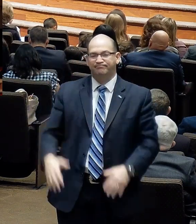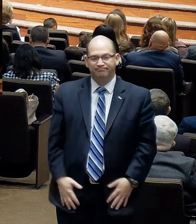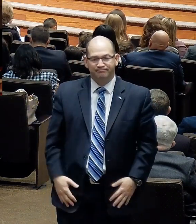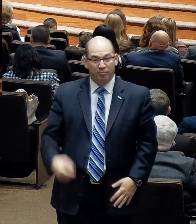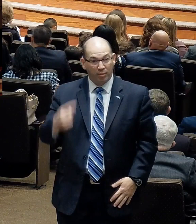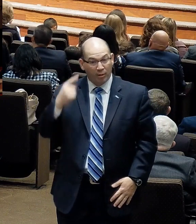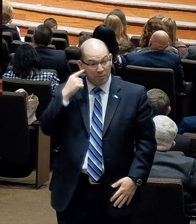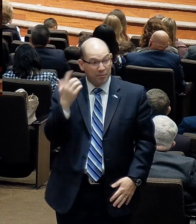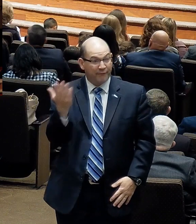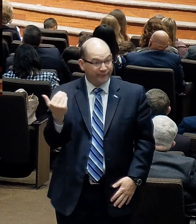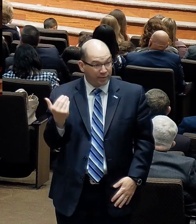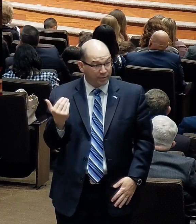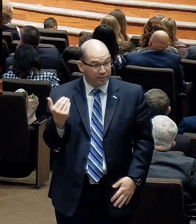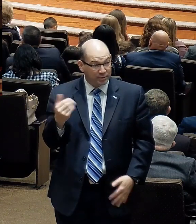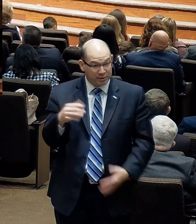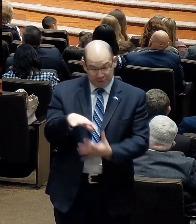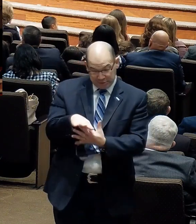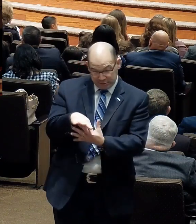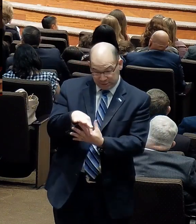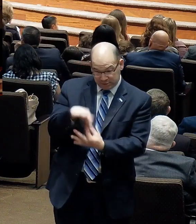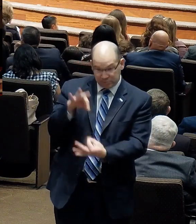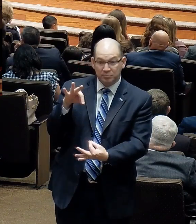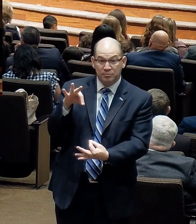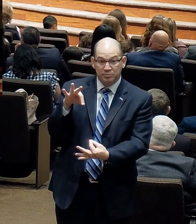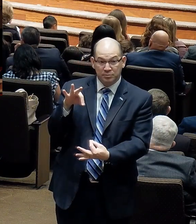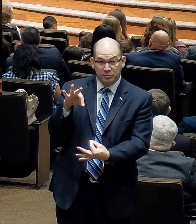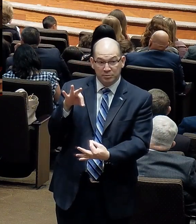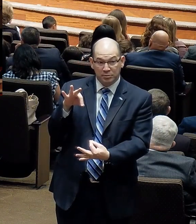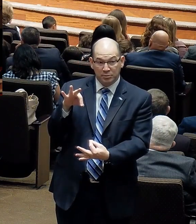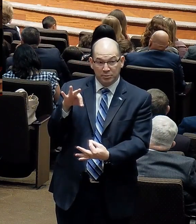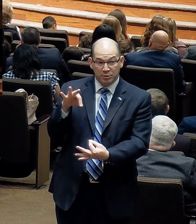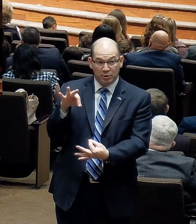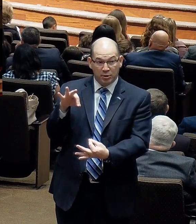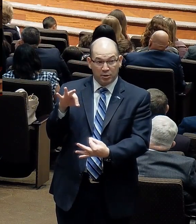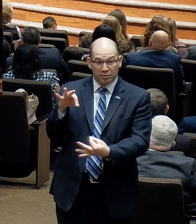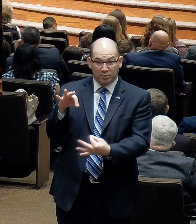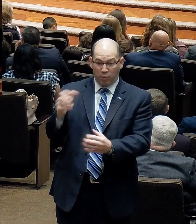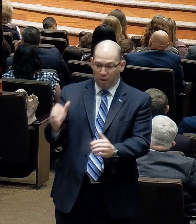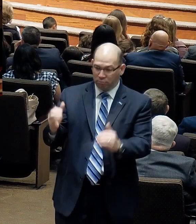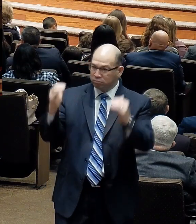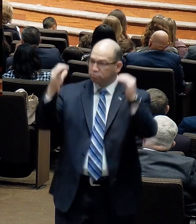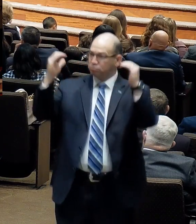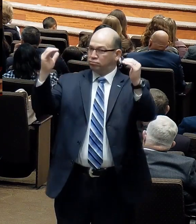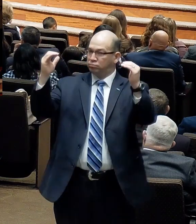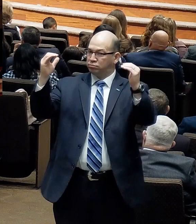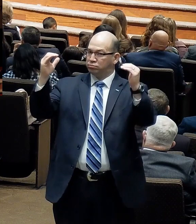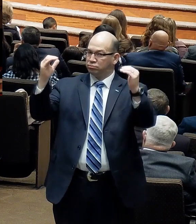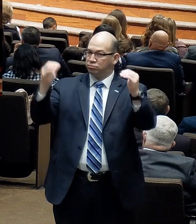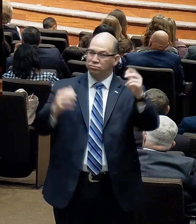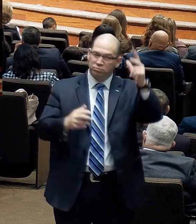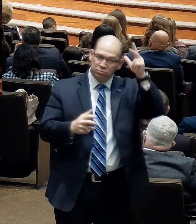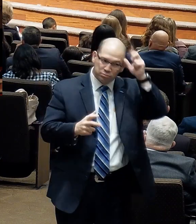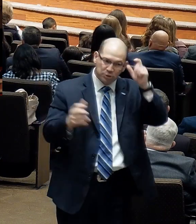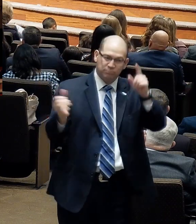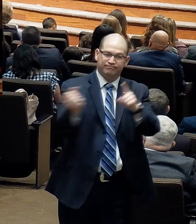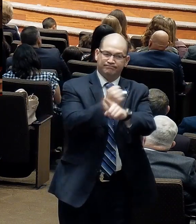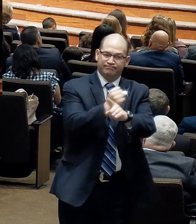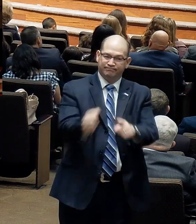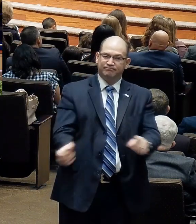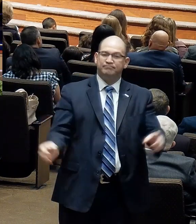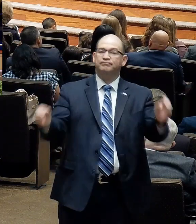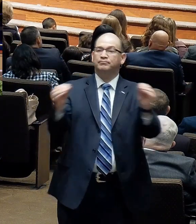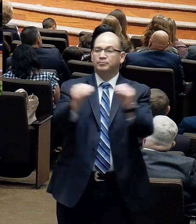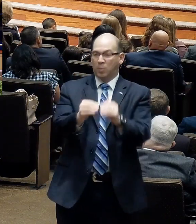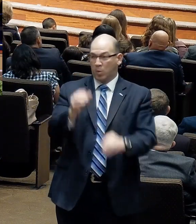spirituality, new levels, new devils. The attacks grow stronger as we seek to step out and do more. What happened when